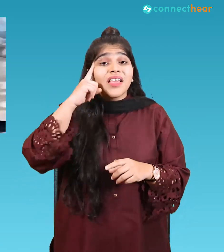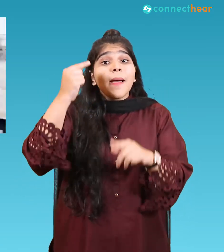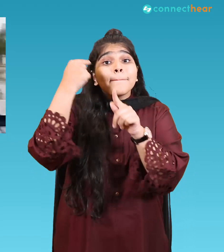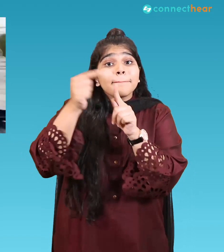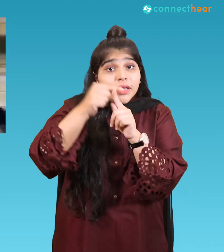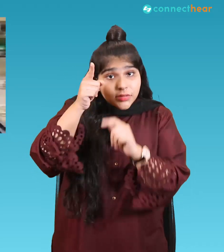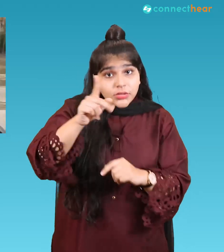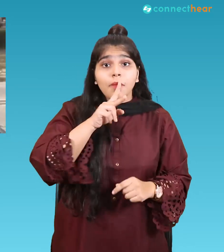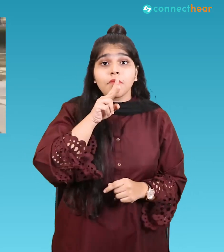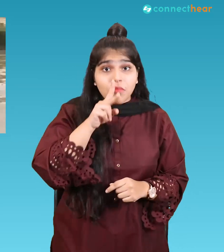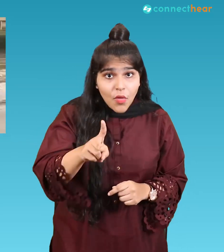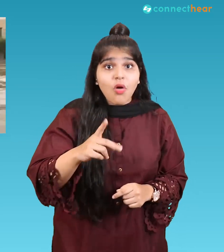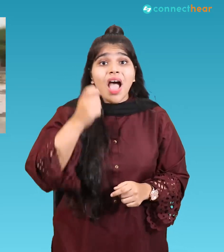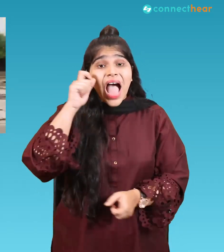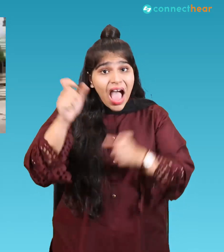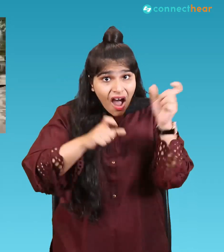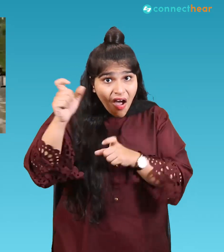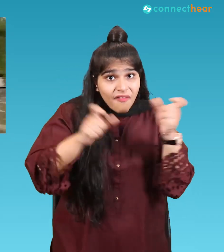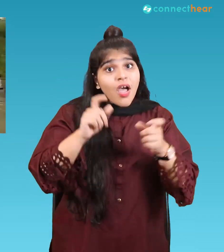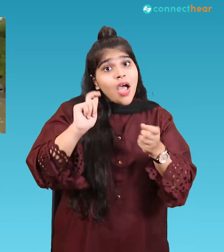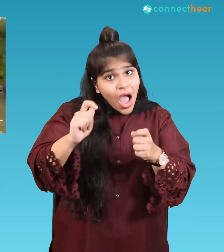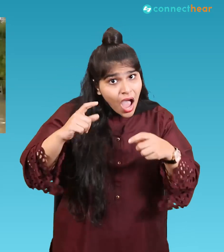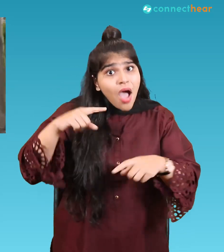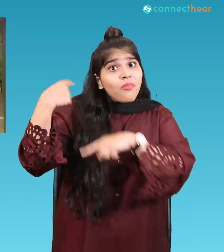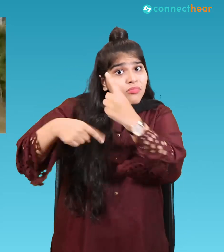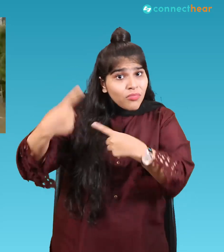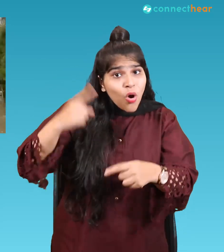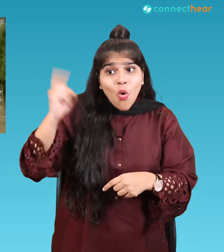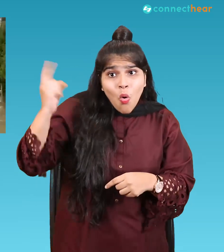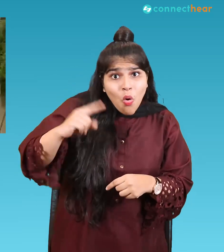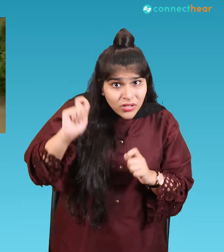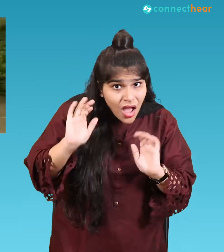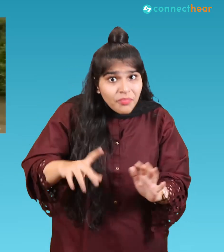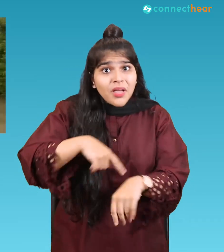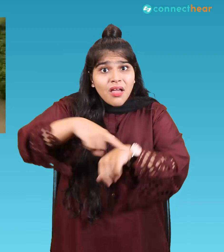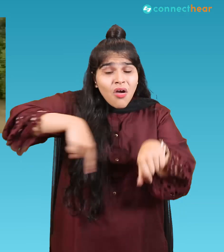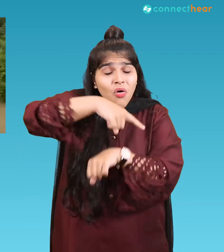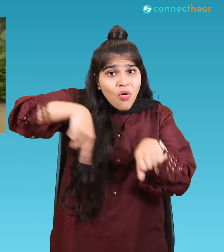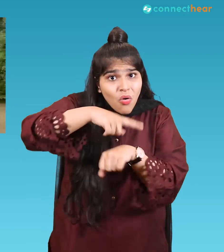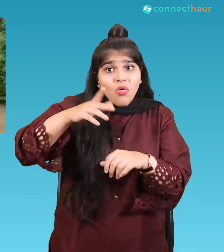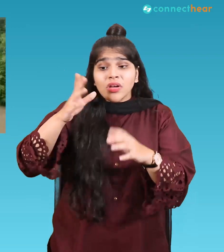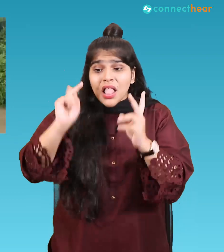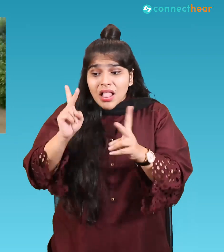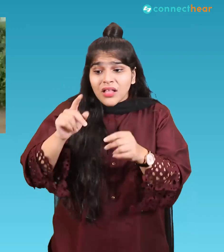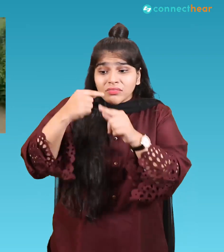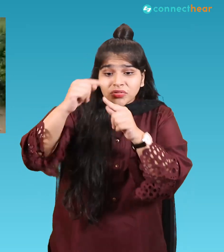field teams and operational staff were working round the clock to restore power to areas is still plagued by water logging and drainage